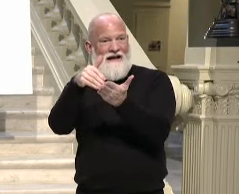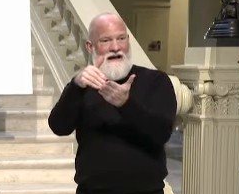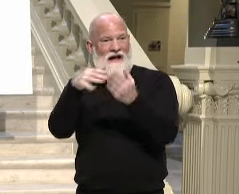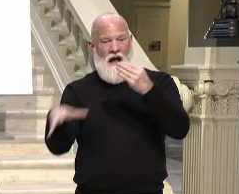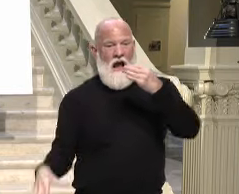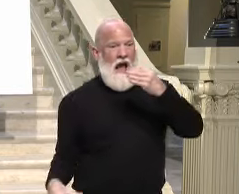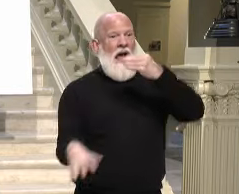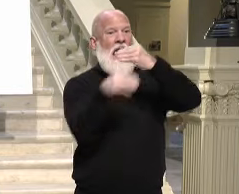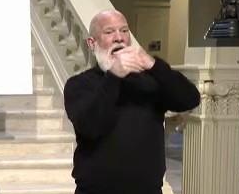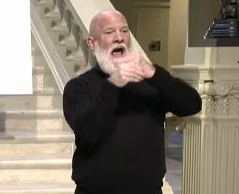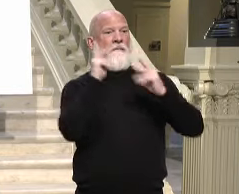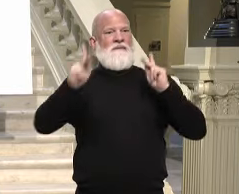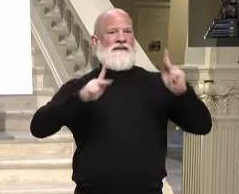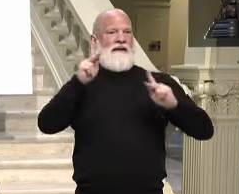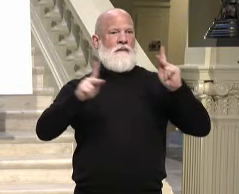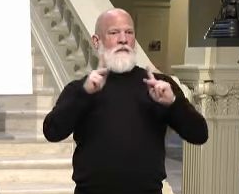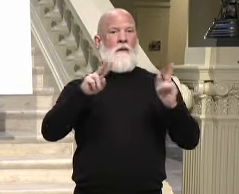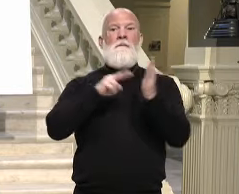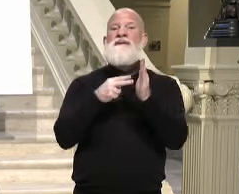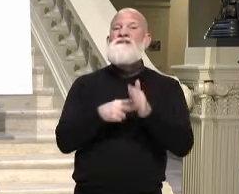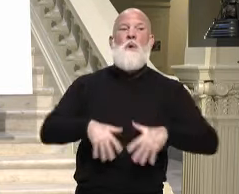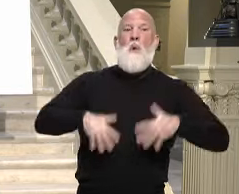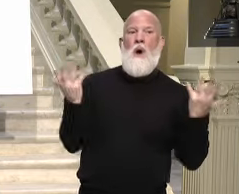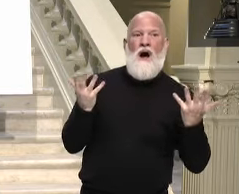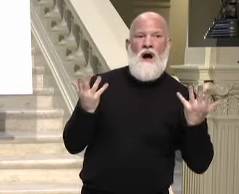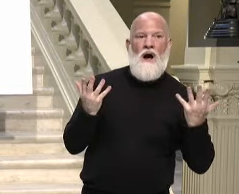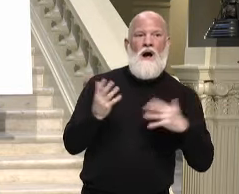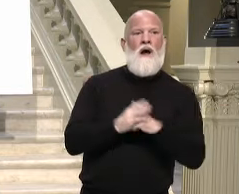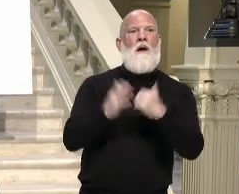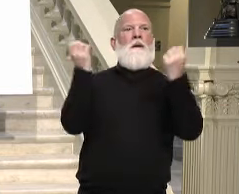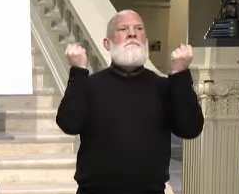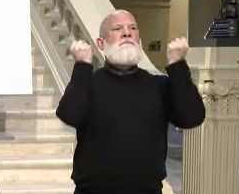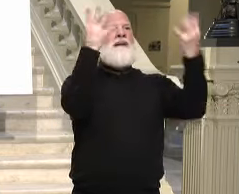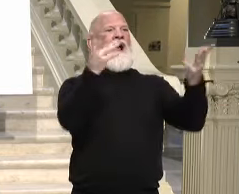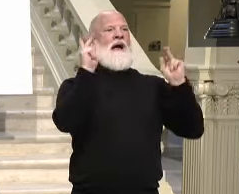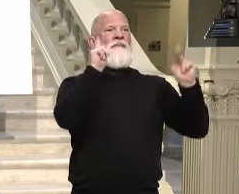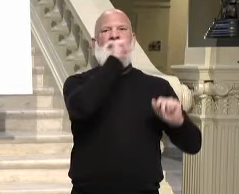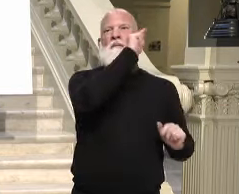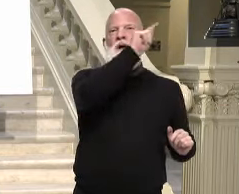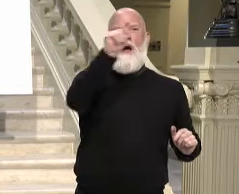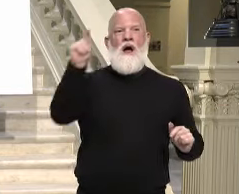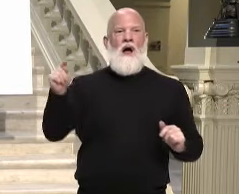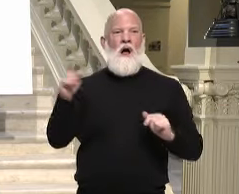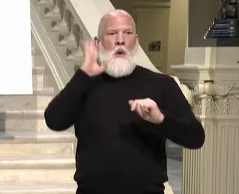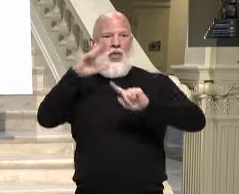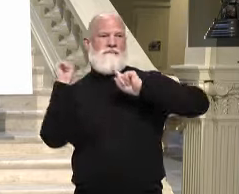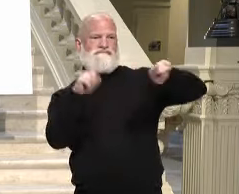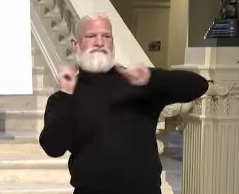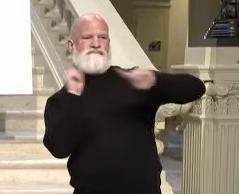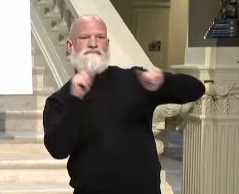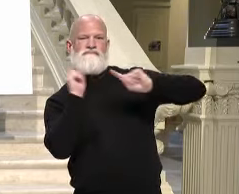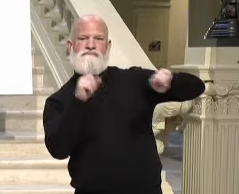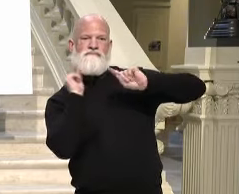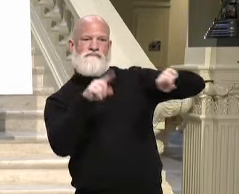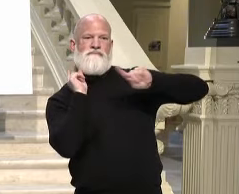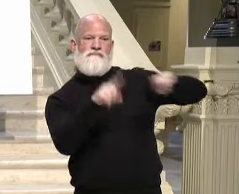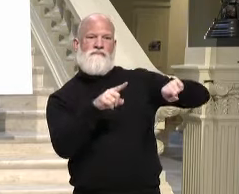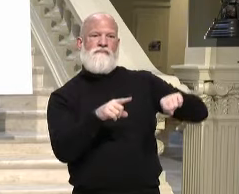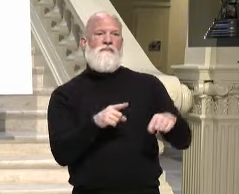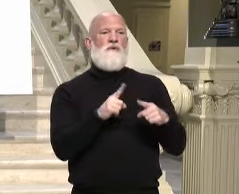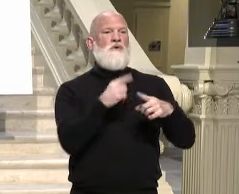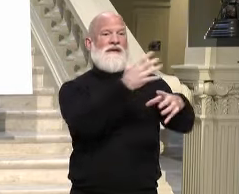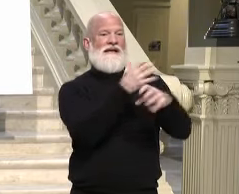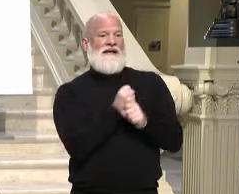in the first couple of weeks as you can imagine. That's why we're announcing today that we're standing up